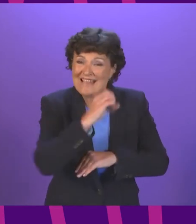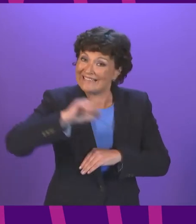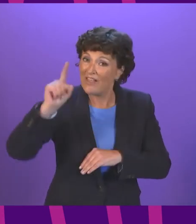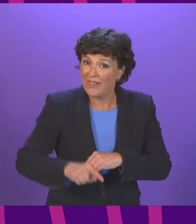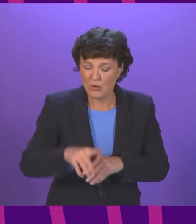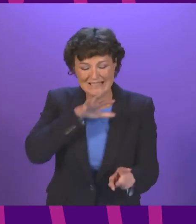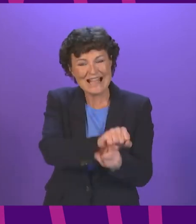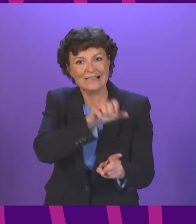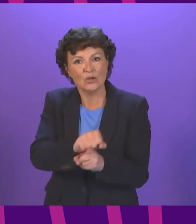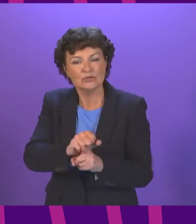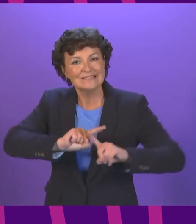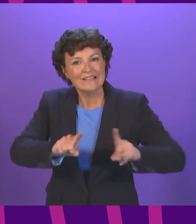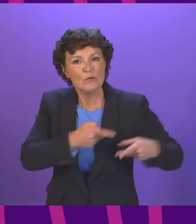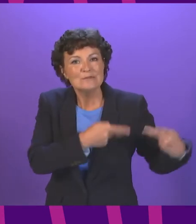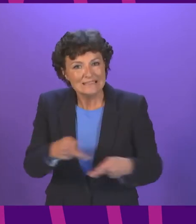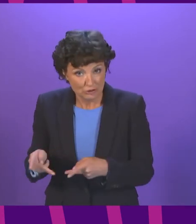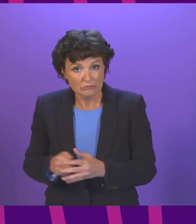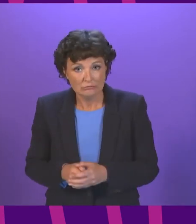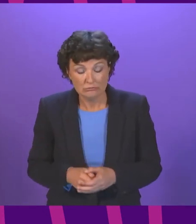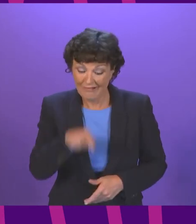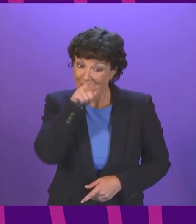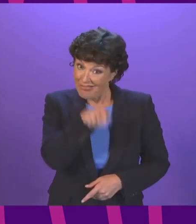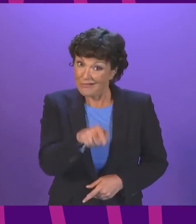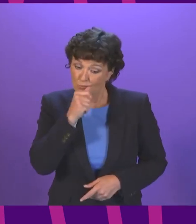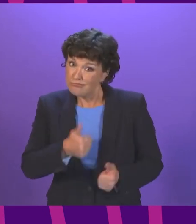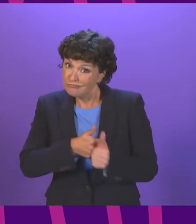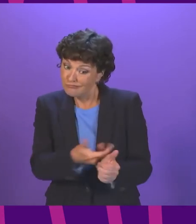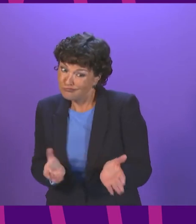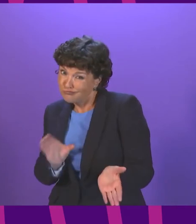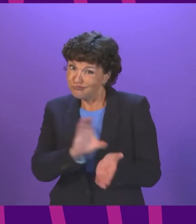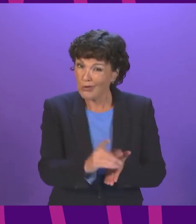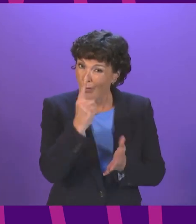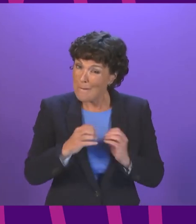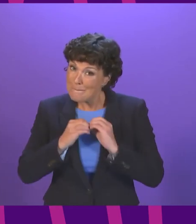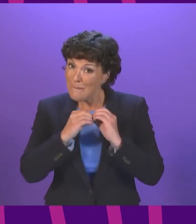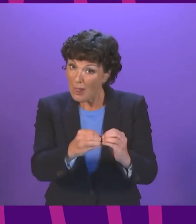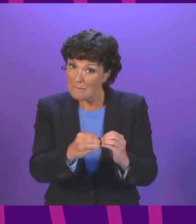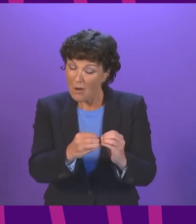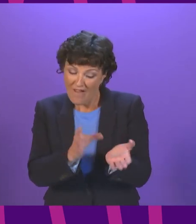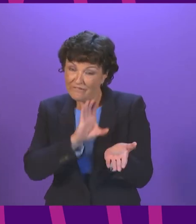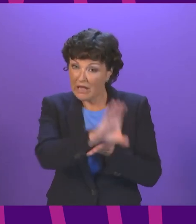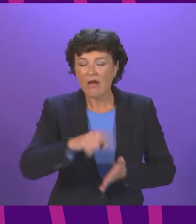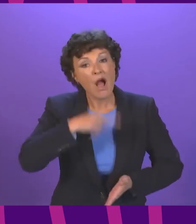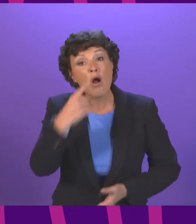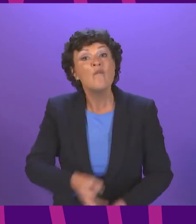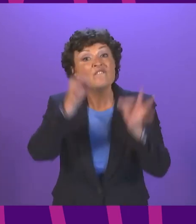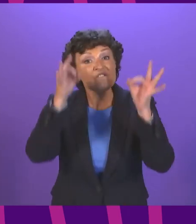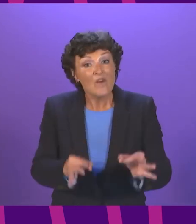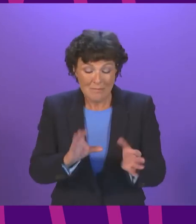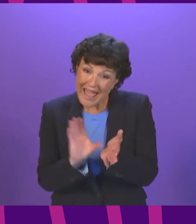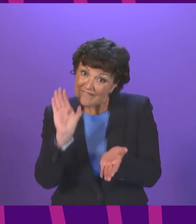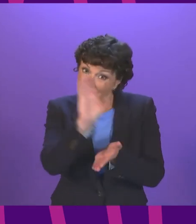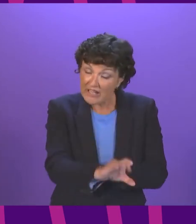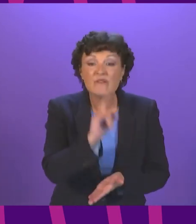The Recovery Plan will be backed by more than £1 billion of targeted investment. And I can confirm today that we will increase investment